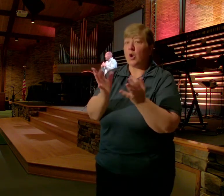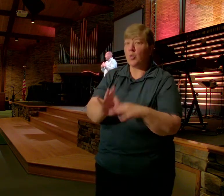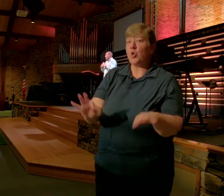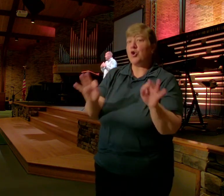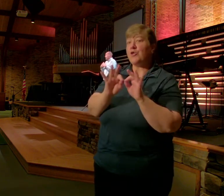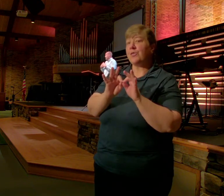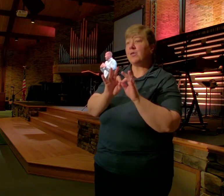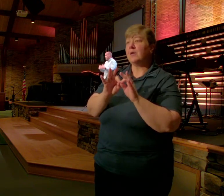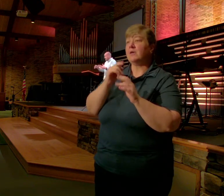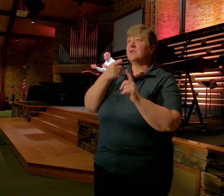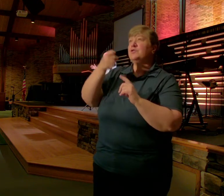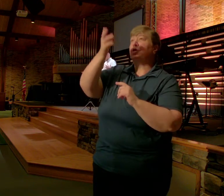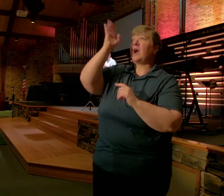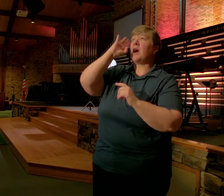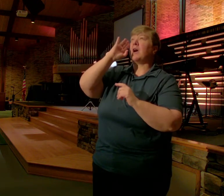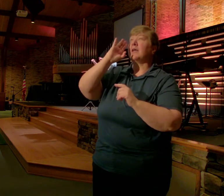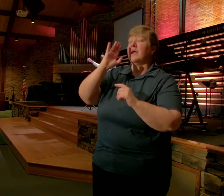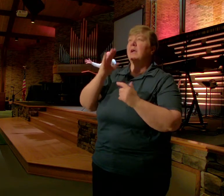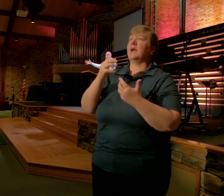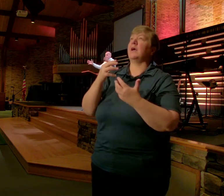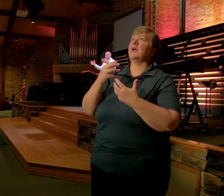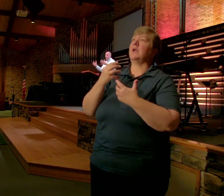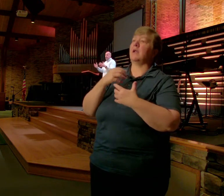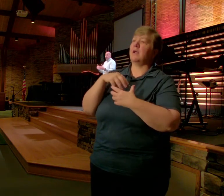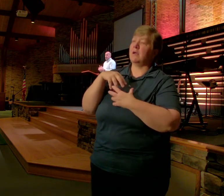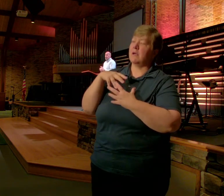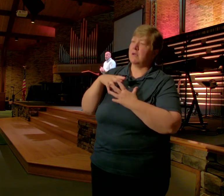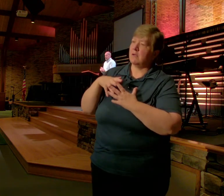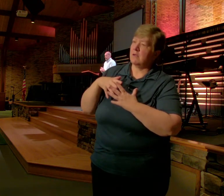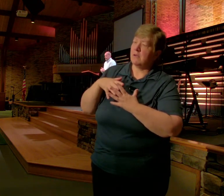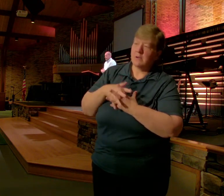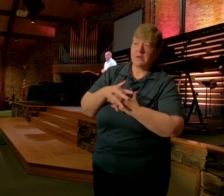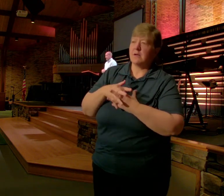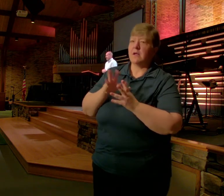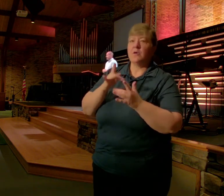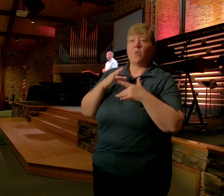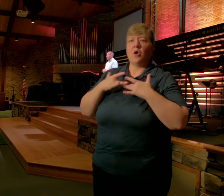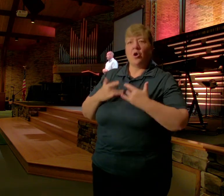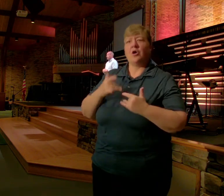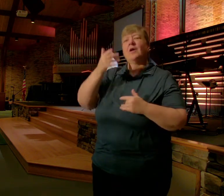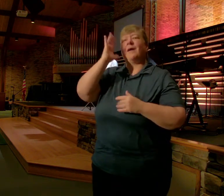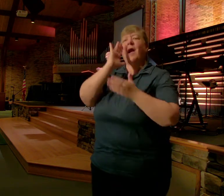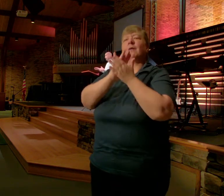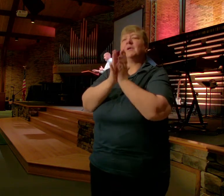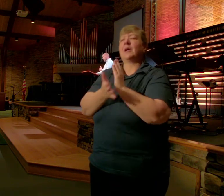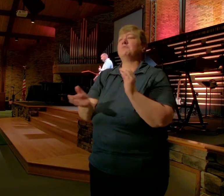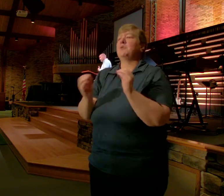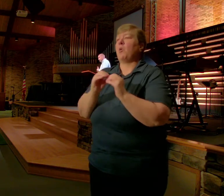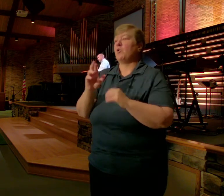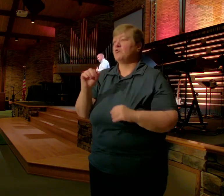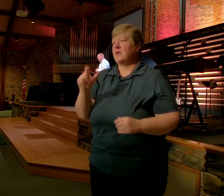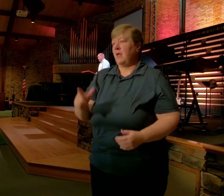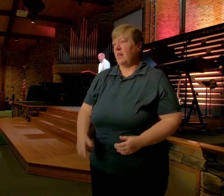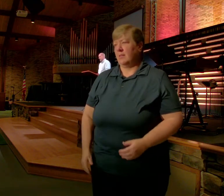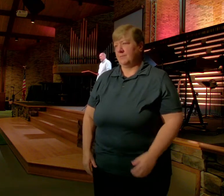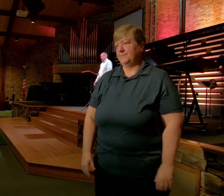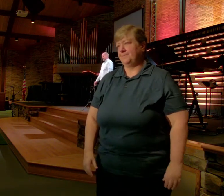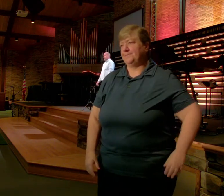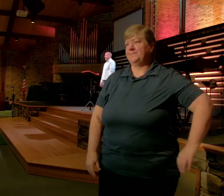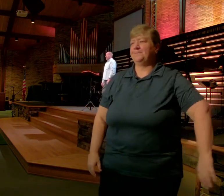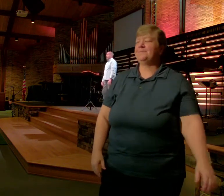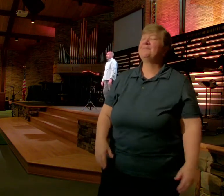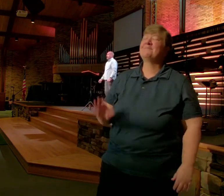heart It just Changes God becomes More real To you By the way Just a little Aside